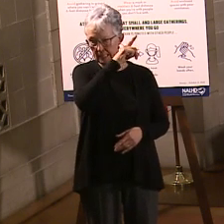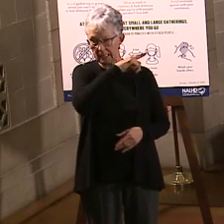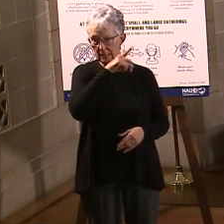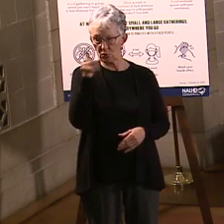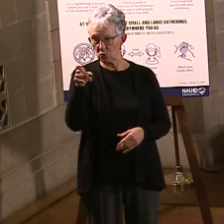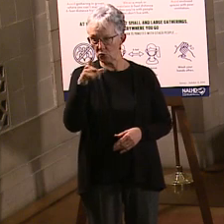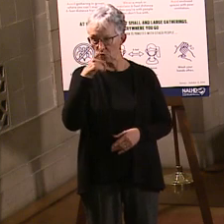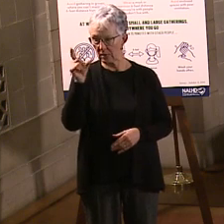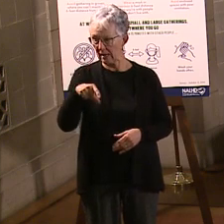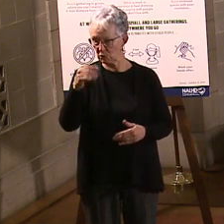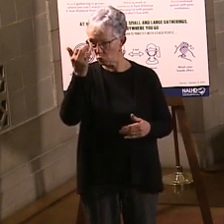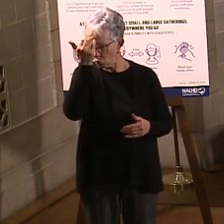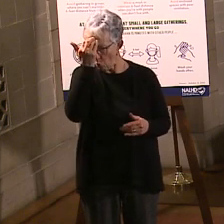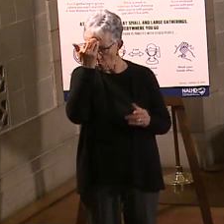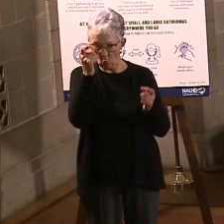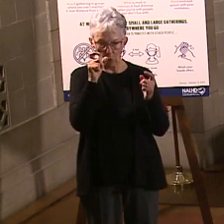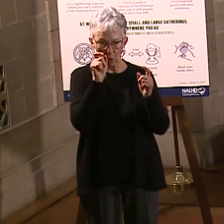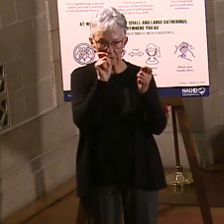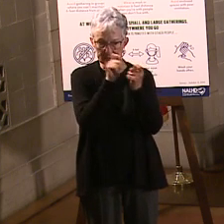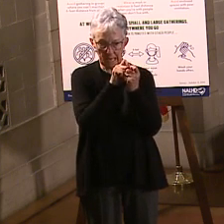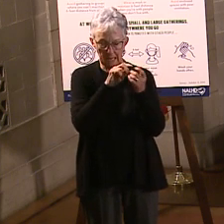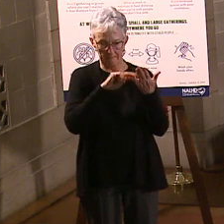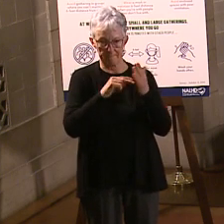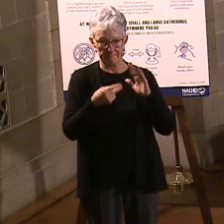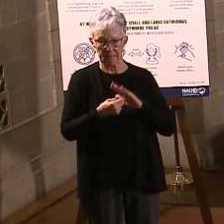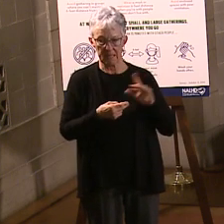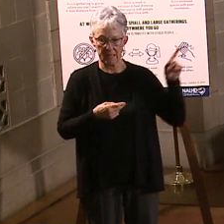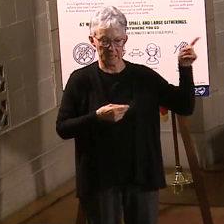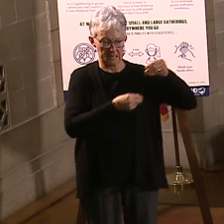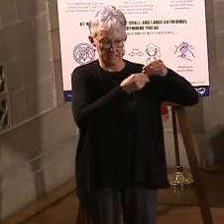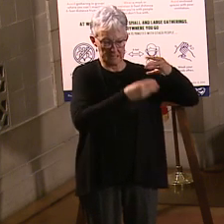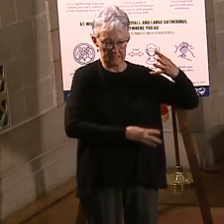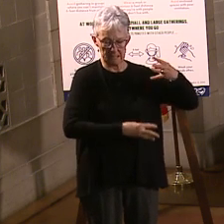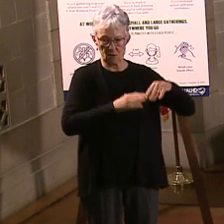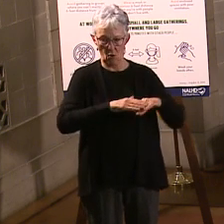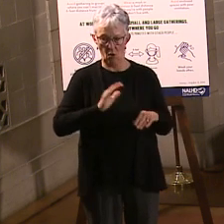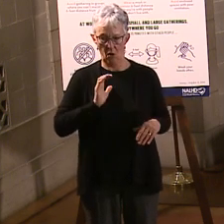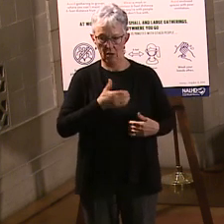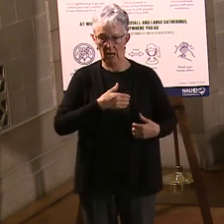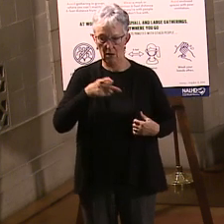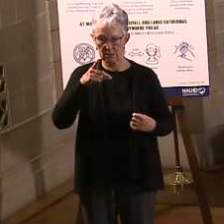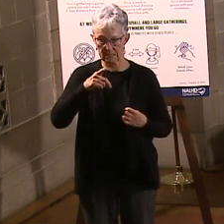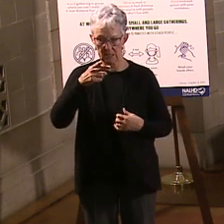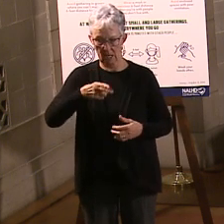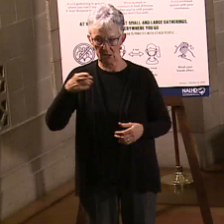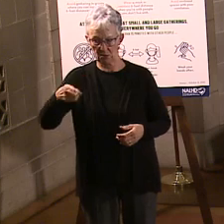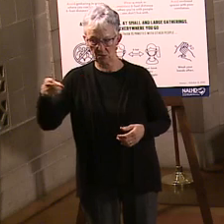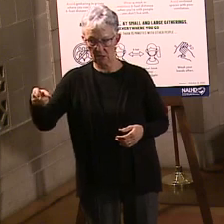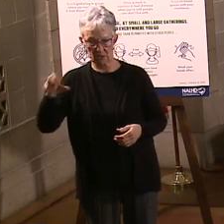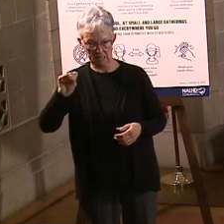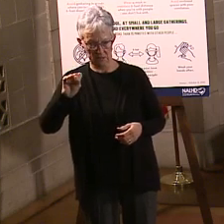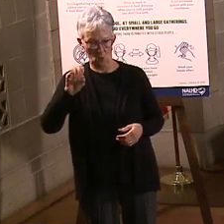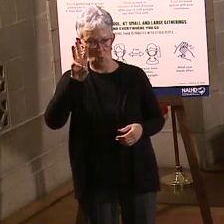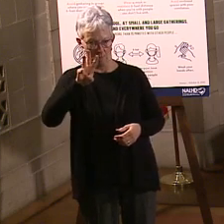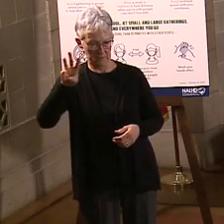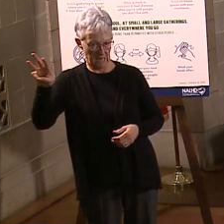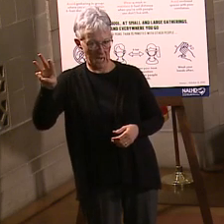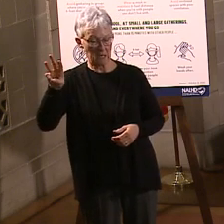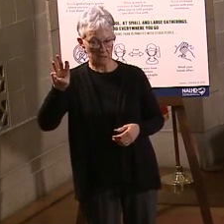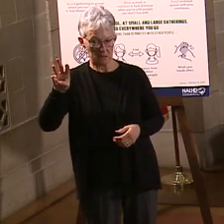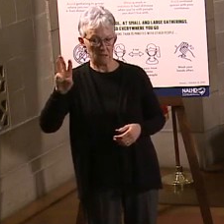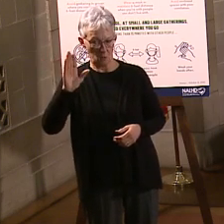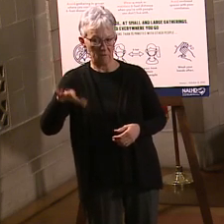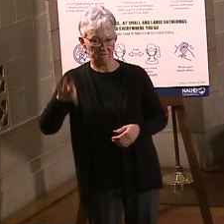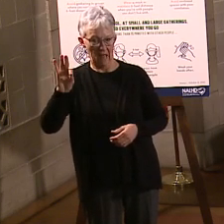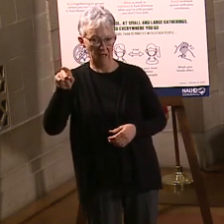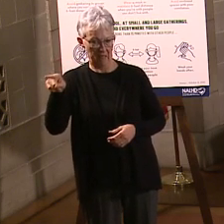quickly. You can also find this list on the DHHS website. And on my last slide, I'm going to show you where to find that. But